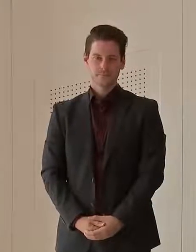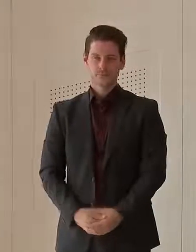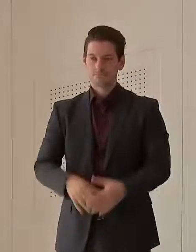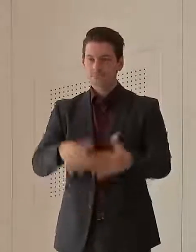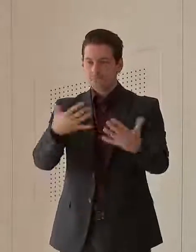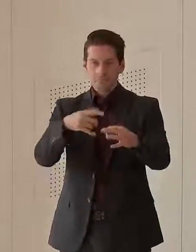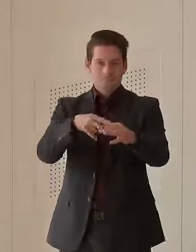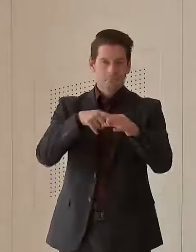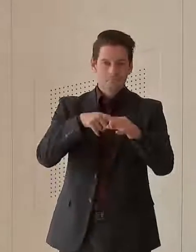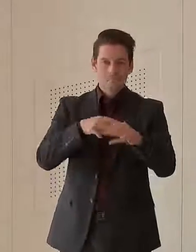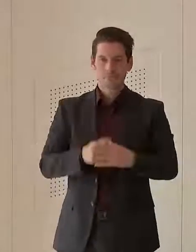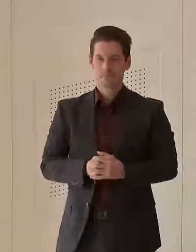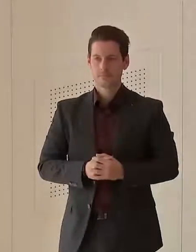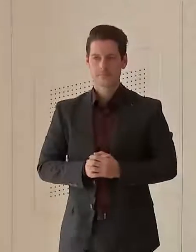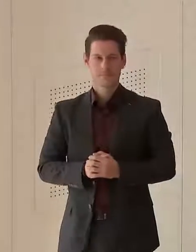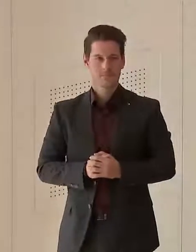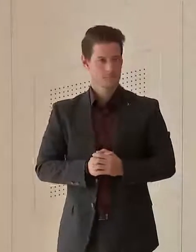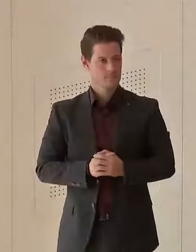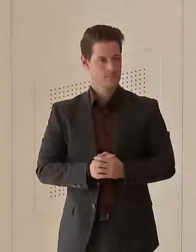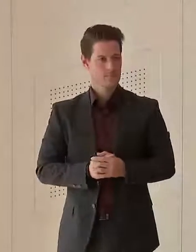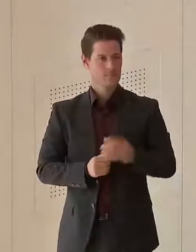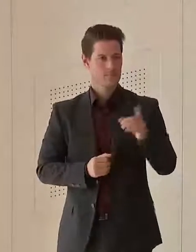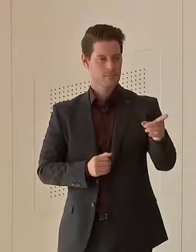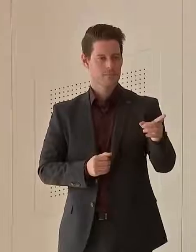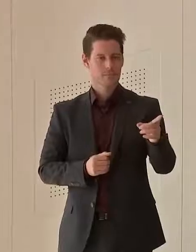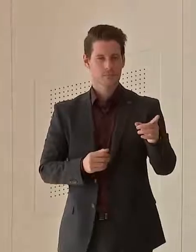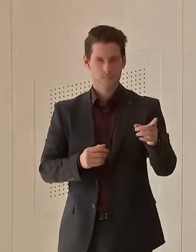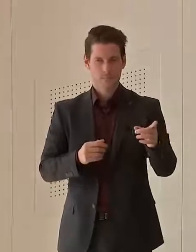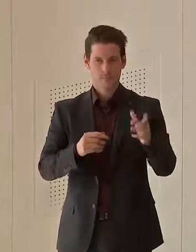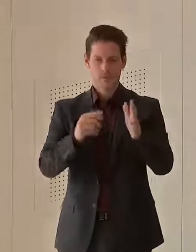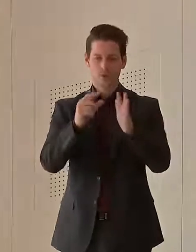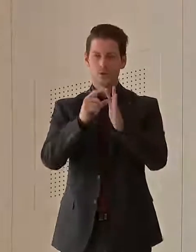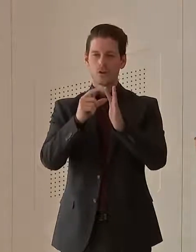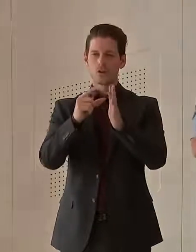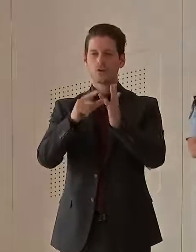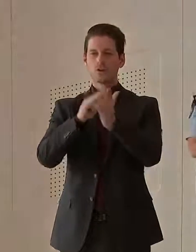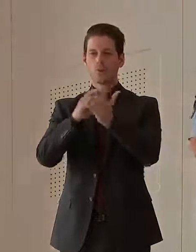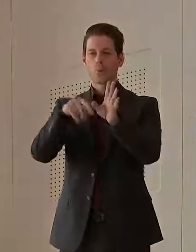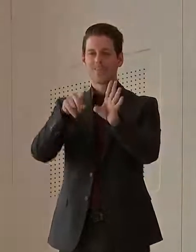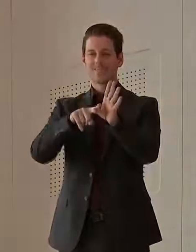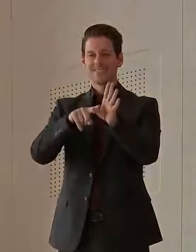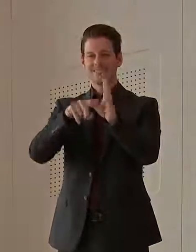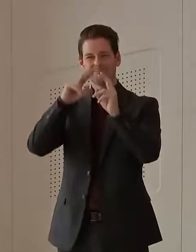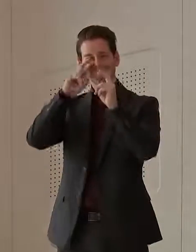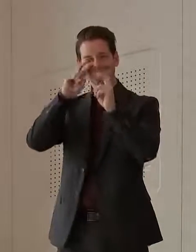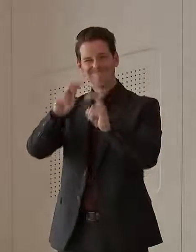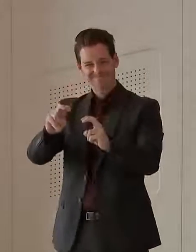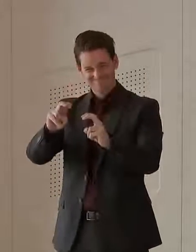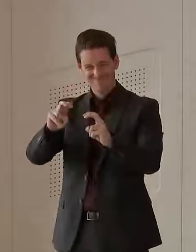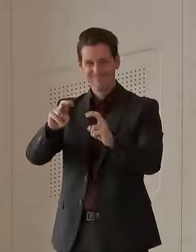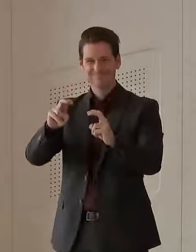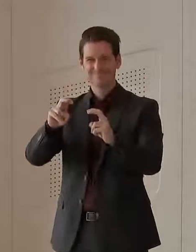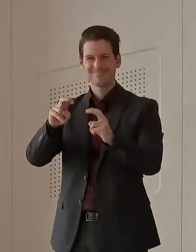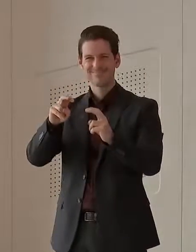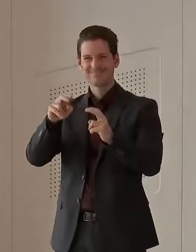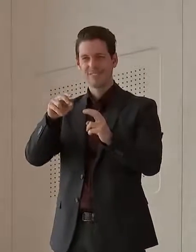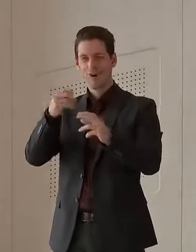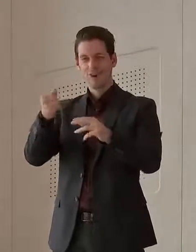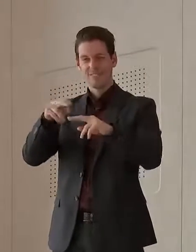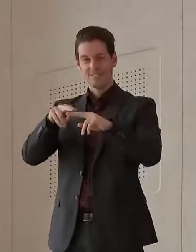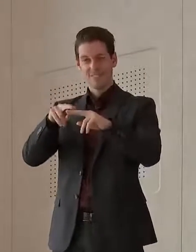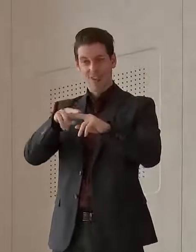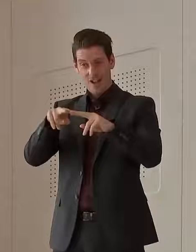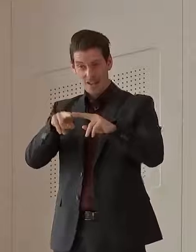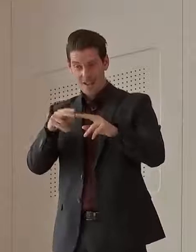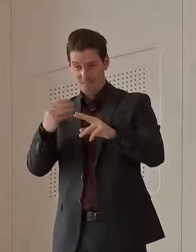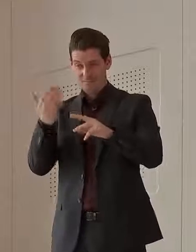Any questions? Premier, in terms of the Doherty, the Doherty modelling on Friday, how are you expecting that to influence premiers? And is